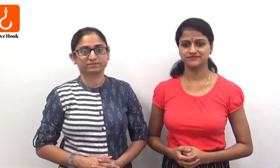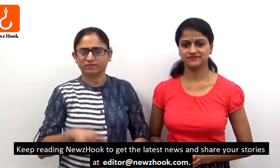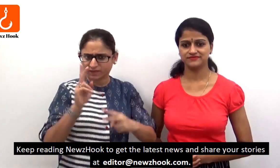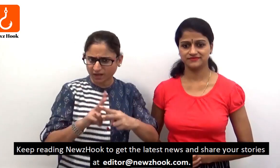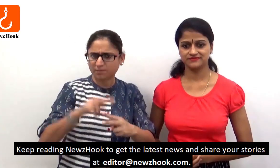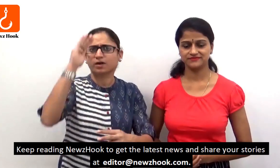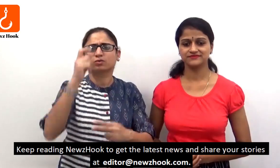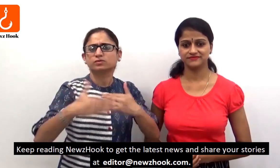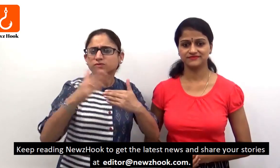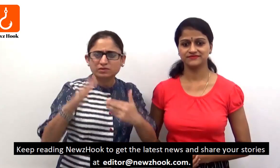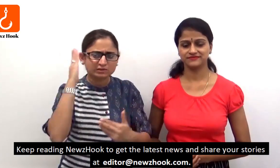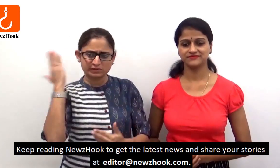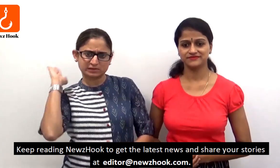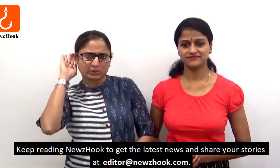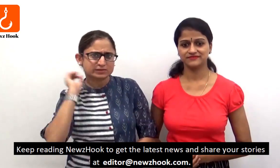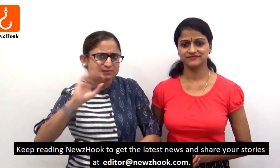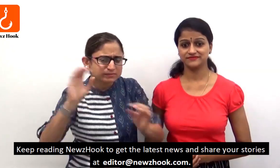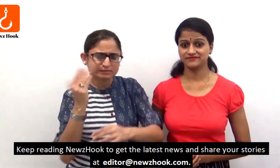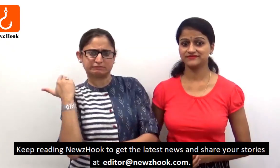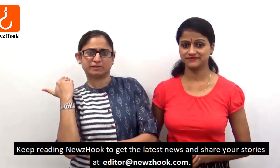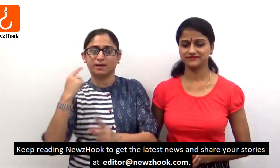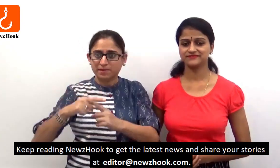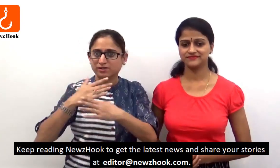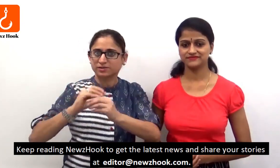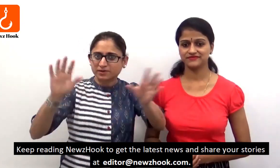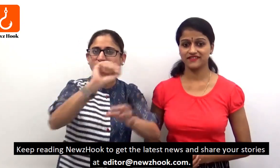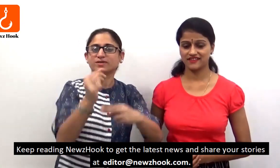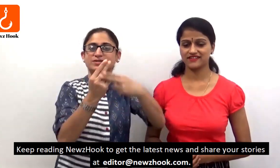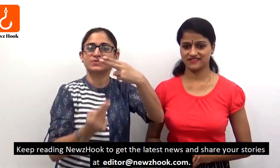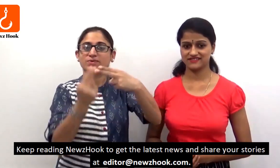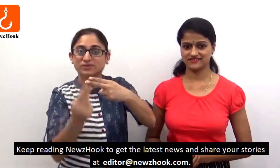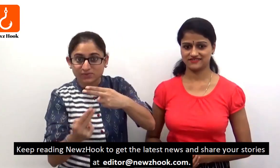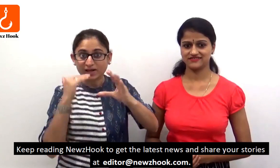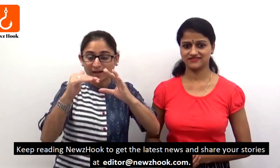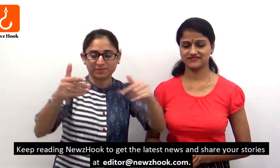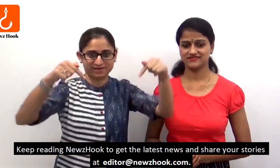Keep reading news hook to get the latest news and share our stories at editor at newszoop.com.